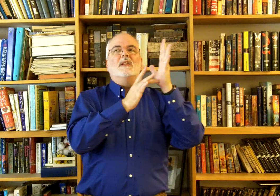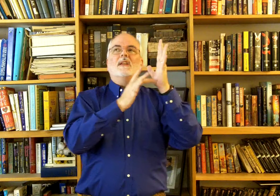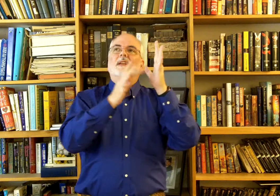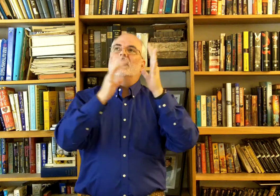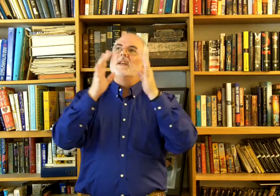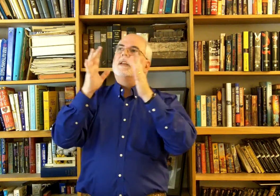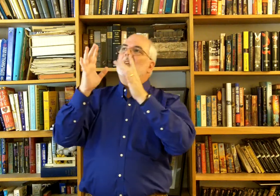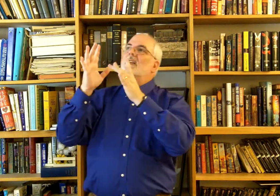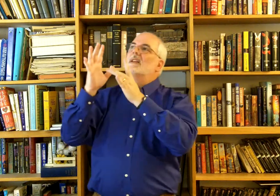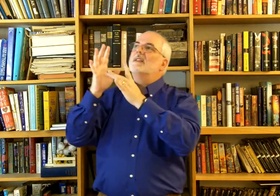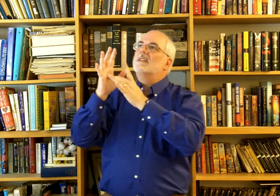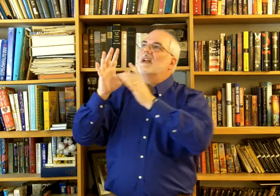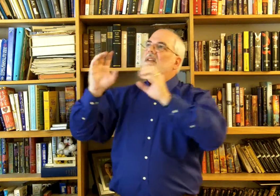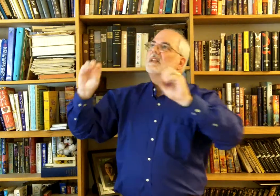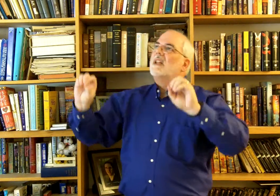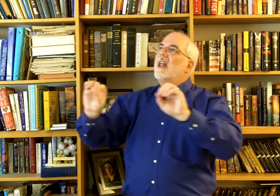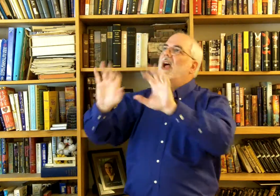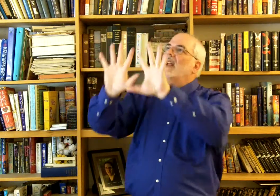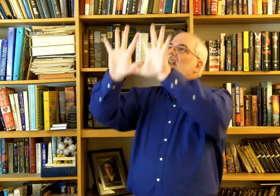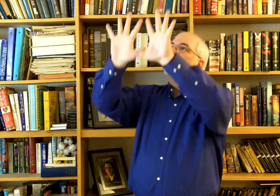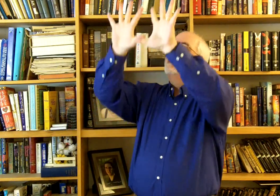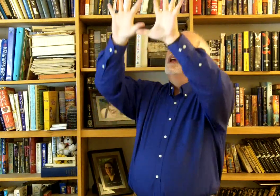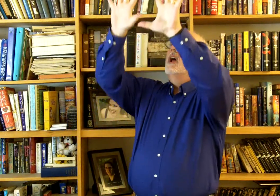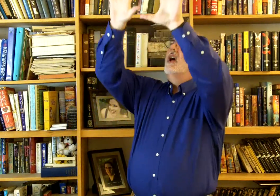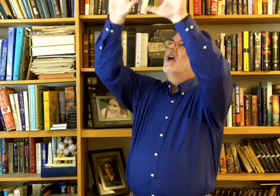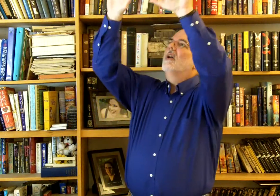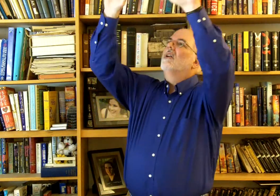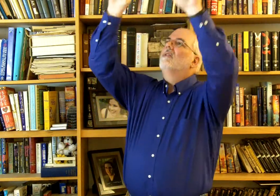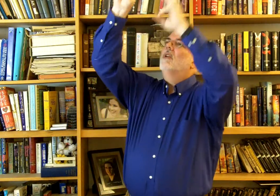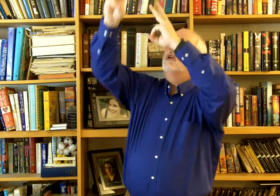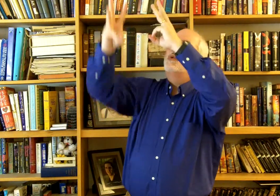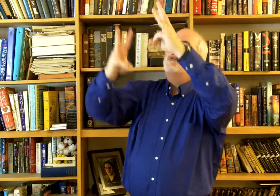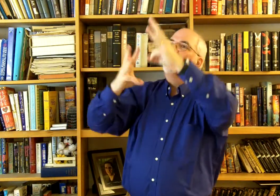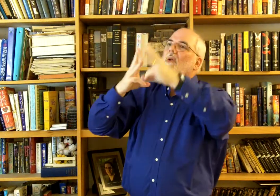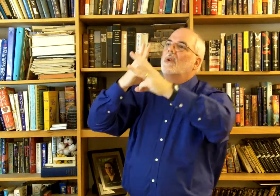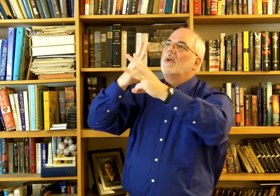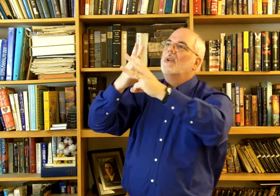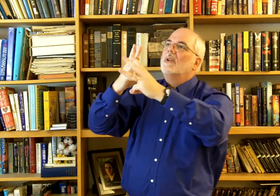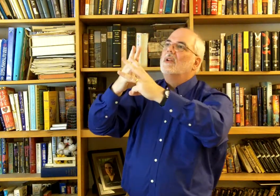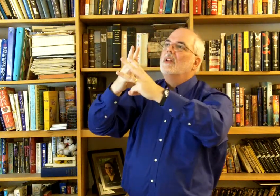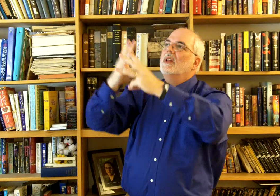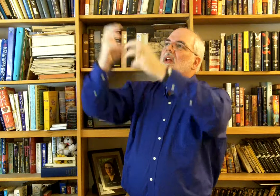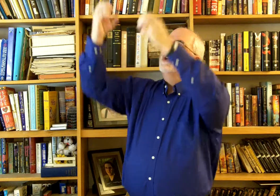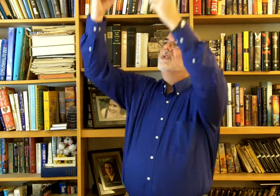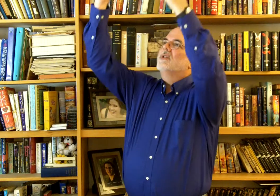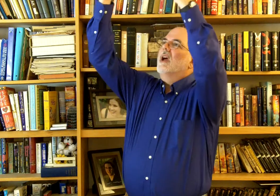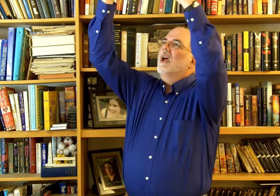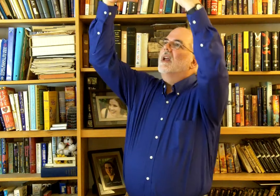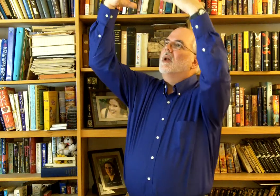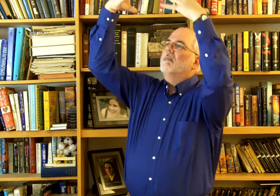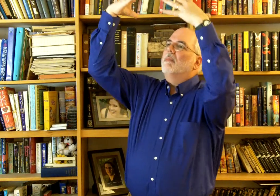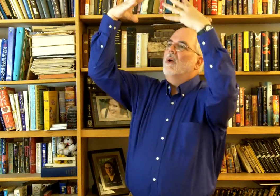Jesus, light of the world Shine upon